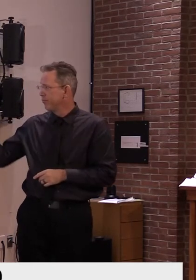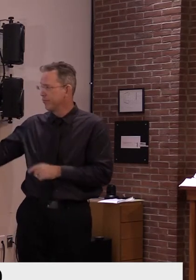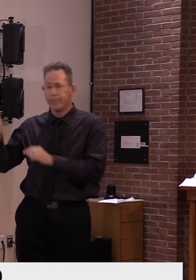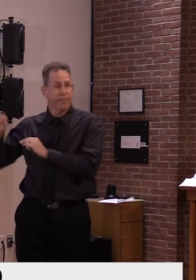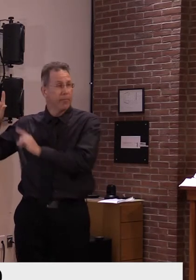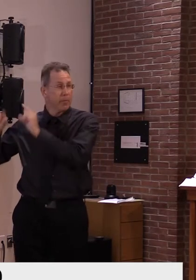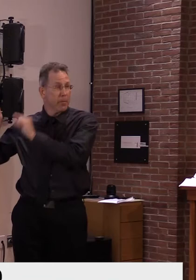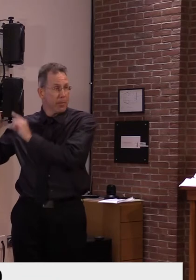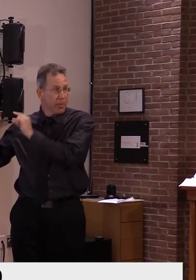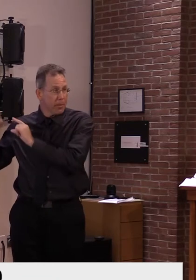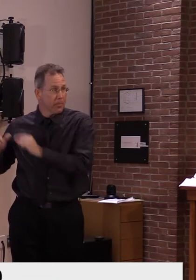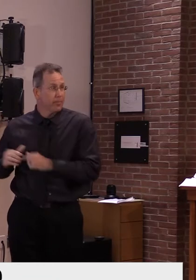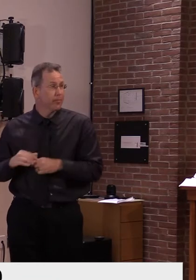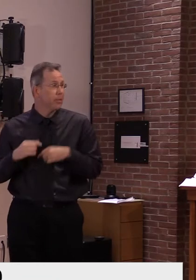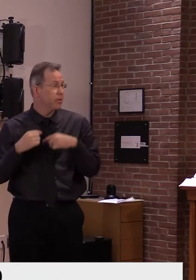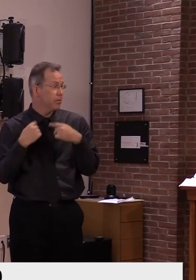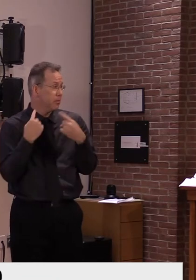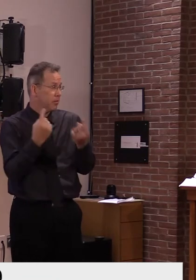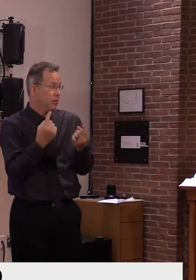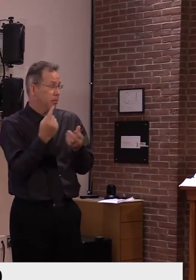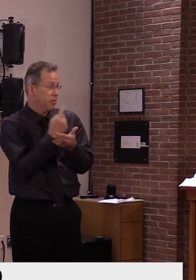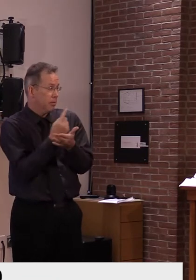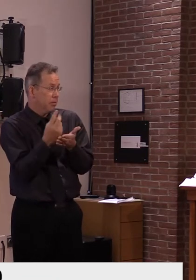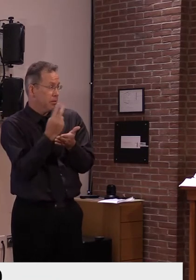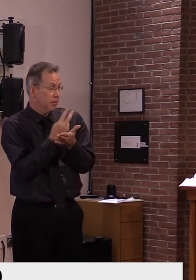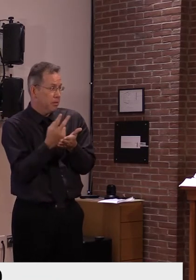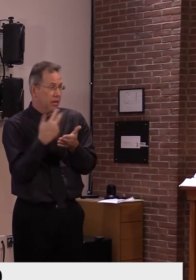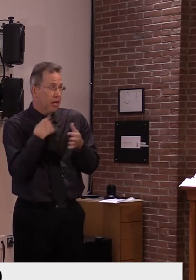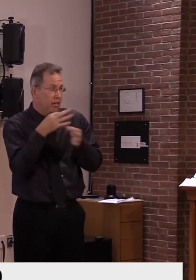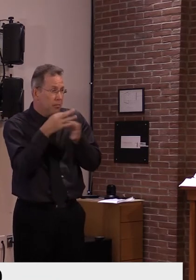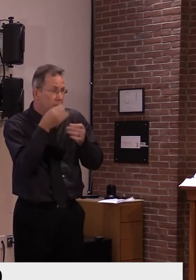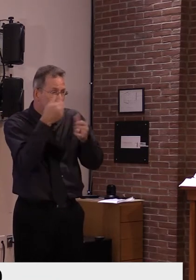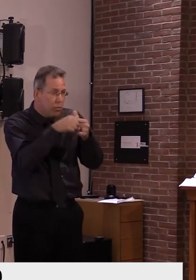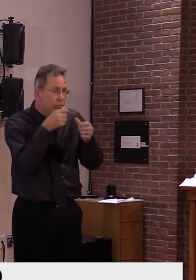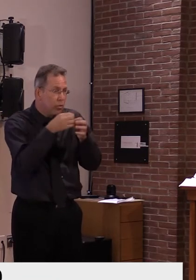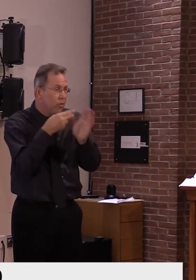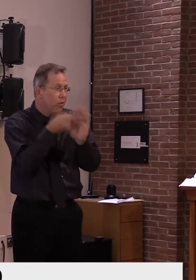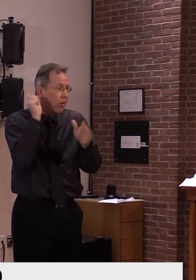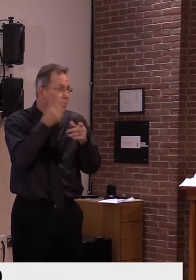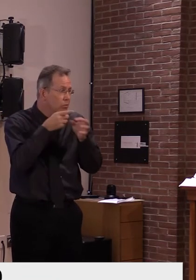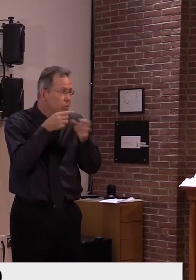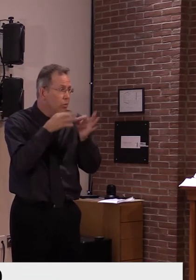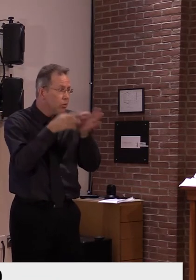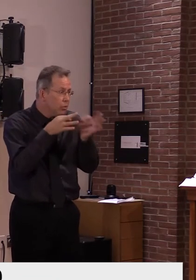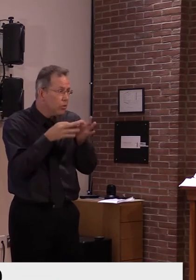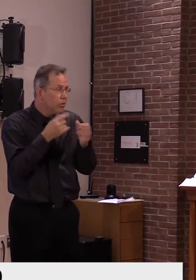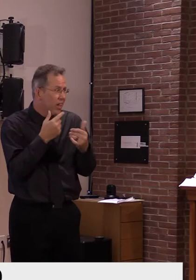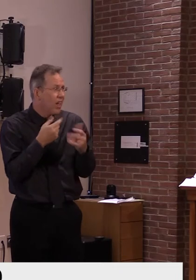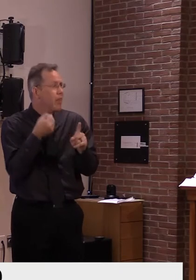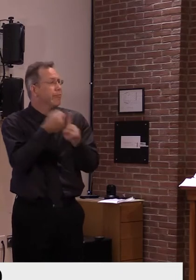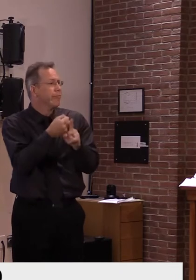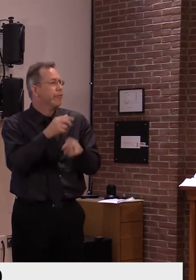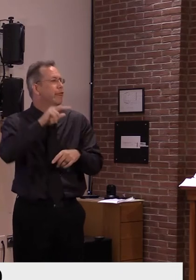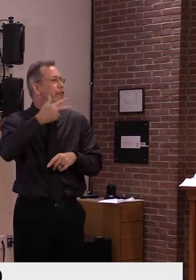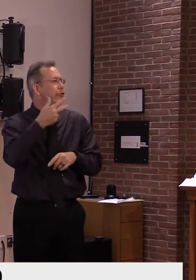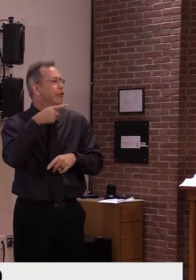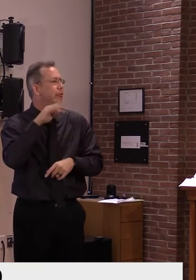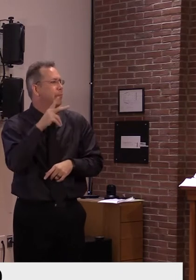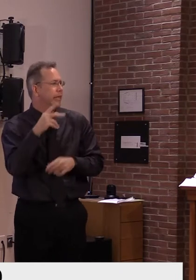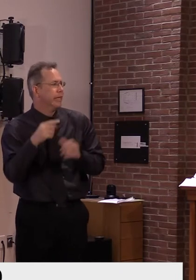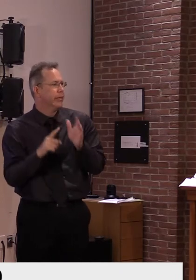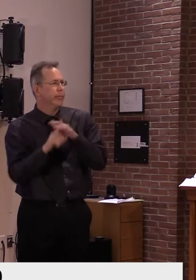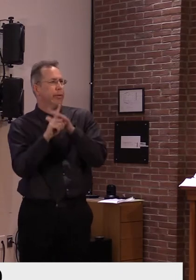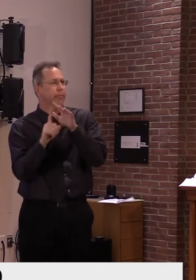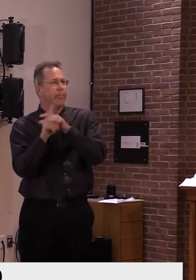number of weeks is that this third peak is occurring not necessarily in one localized region of the country, but it's more spread out across the